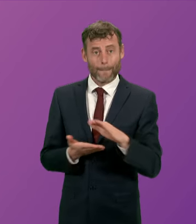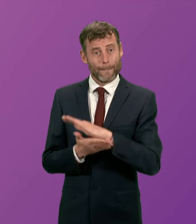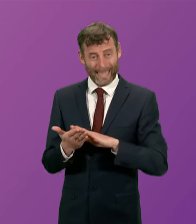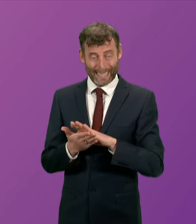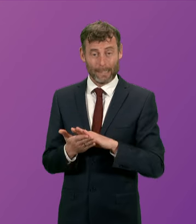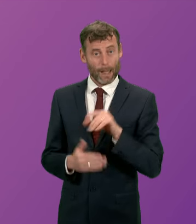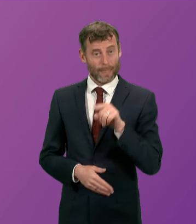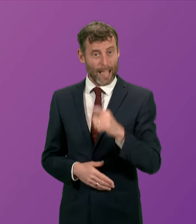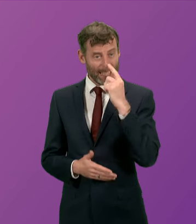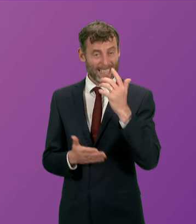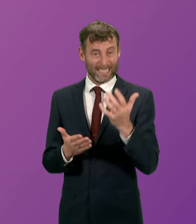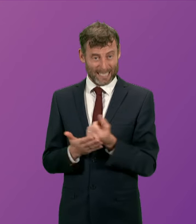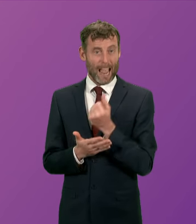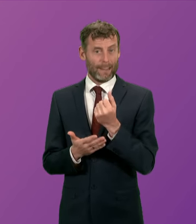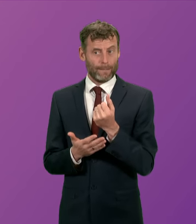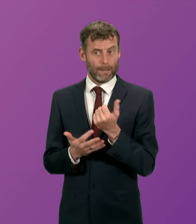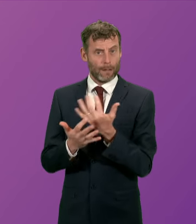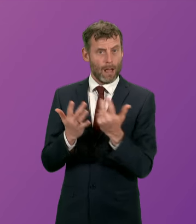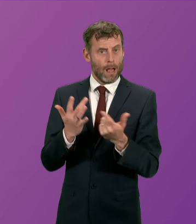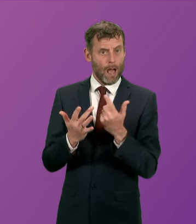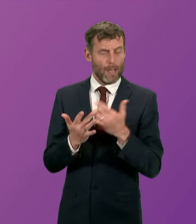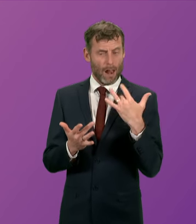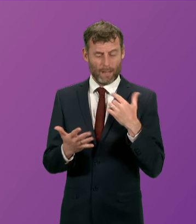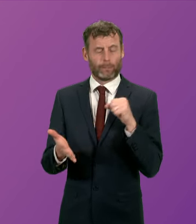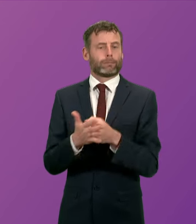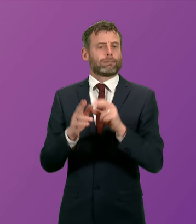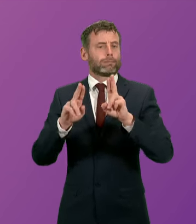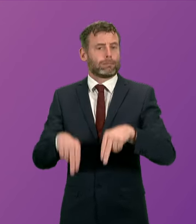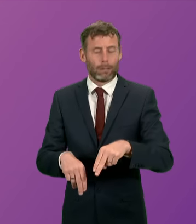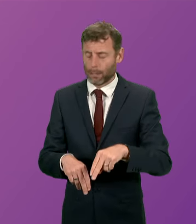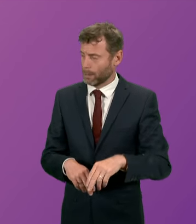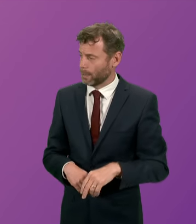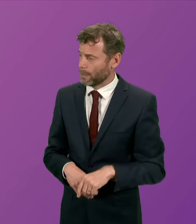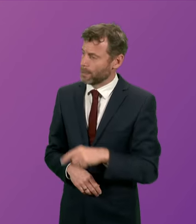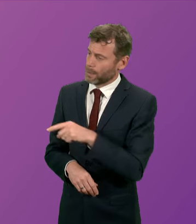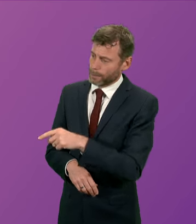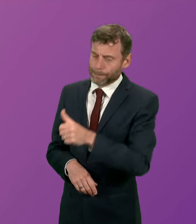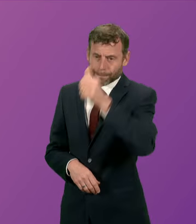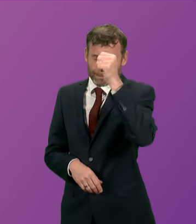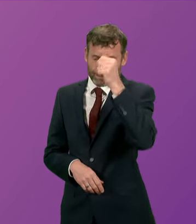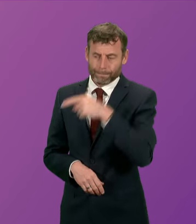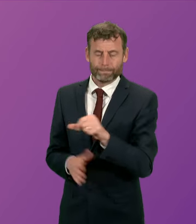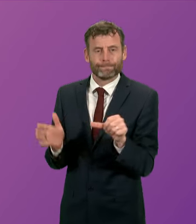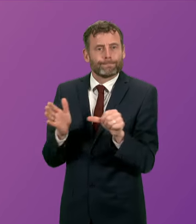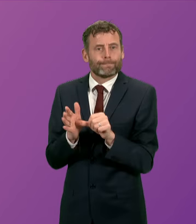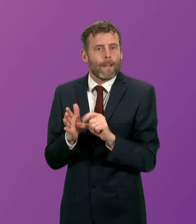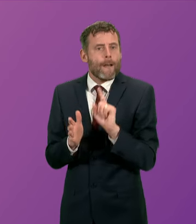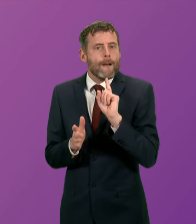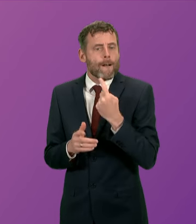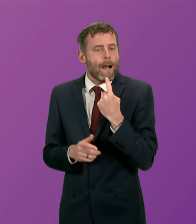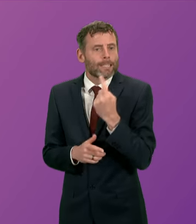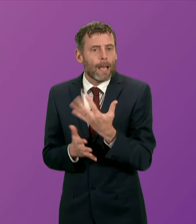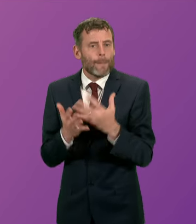more lives being lost I appreciate during Purda the First Minister is limited in what he can say but can I ask him